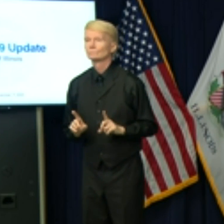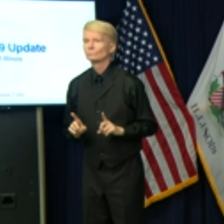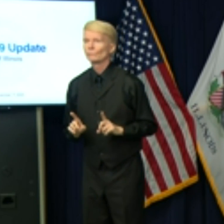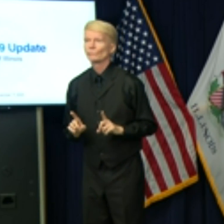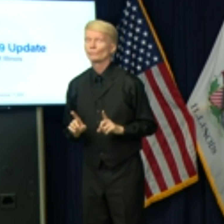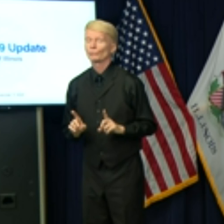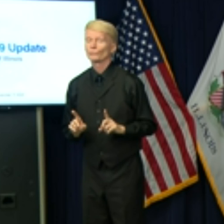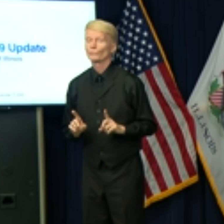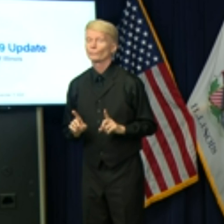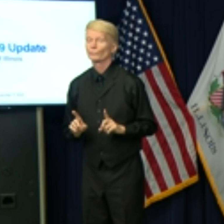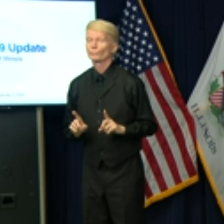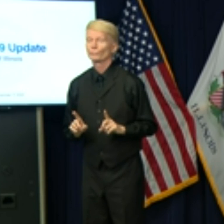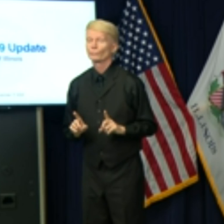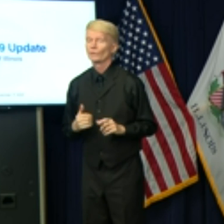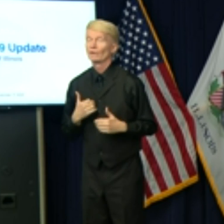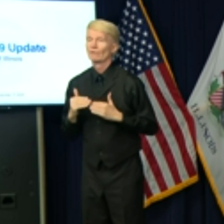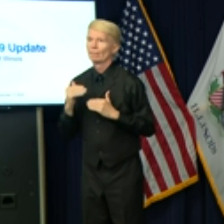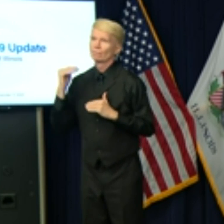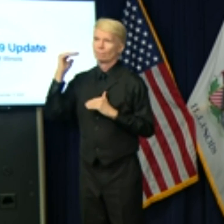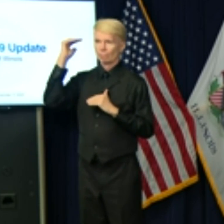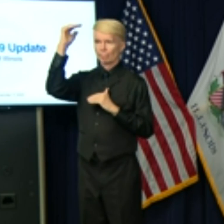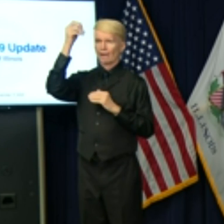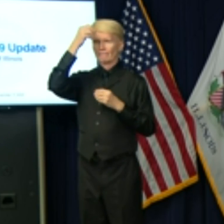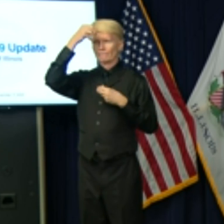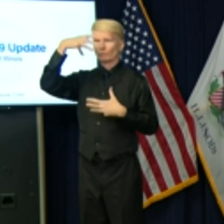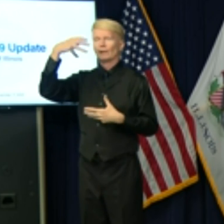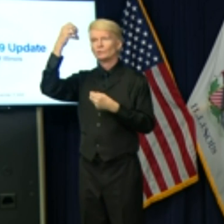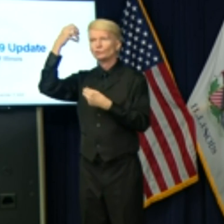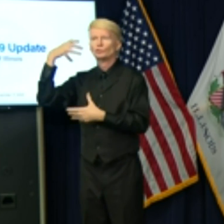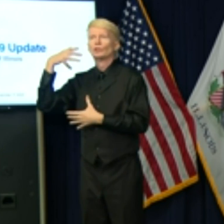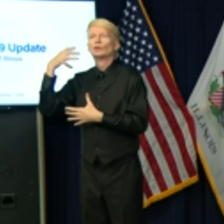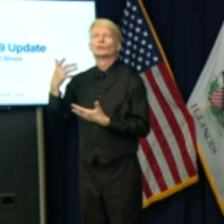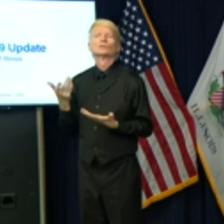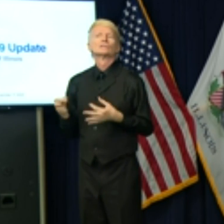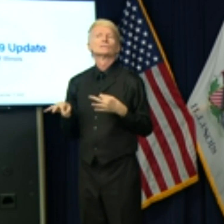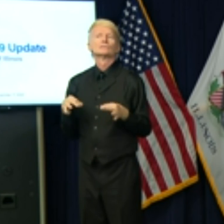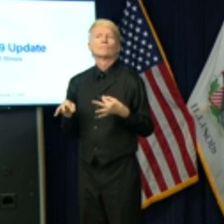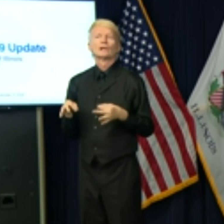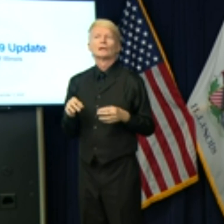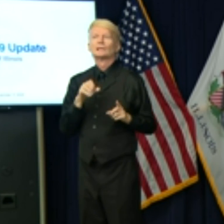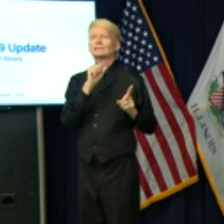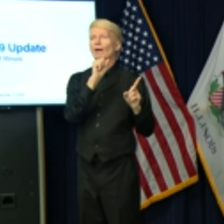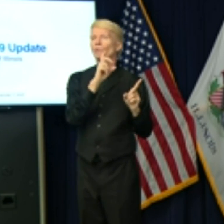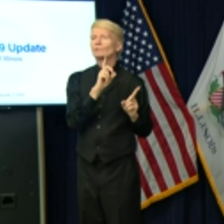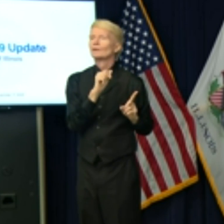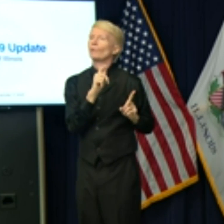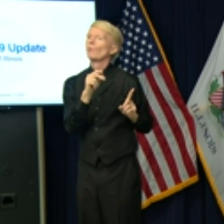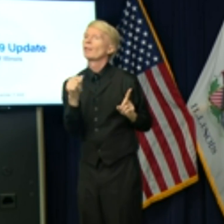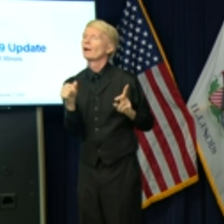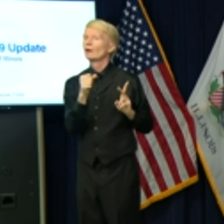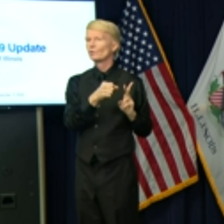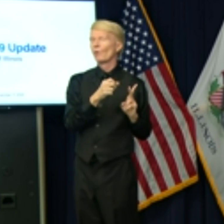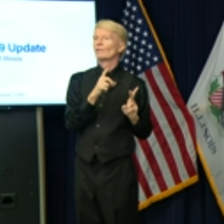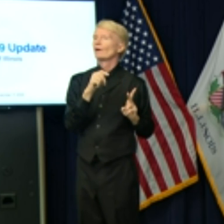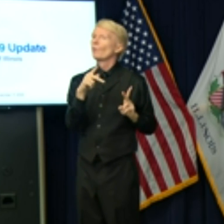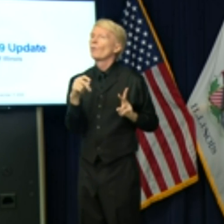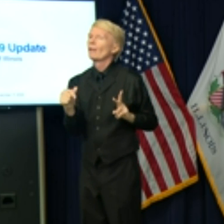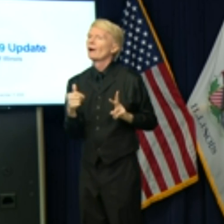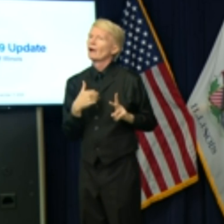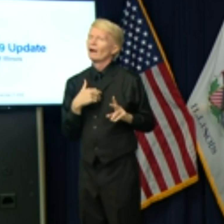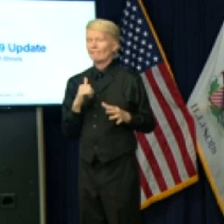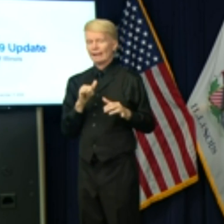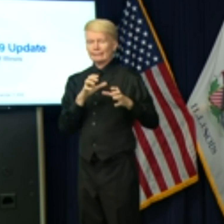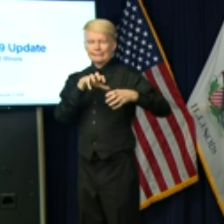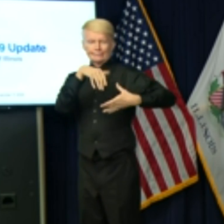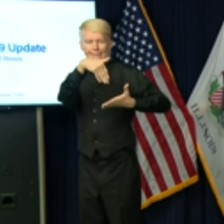good deal of information about the fact that the Dakotas have been a kind of an epicenter. If you look at